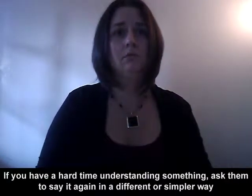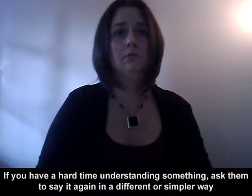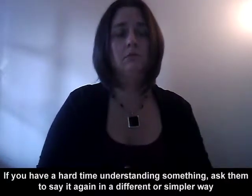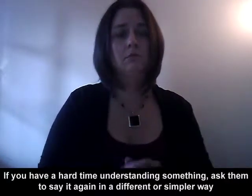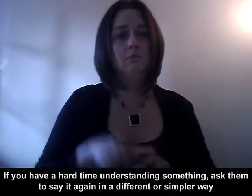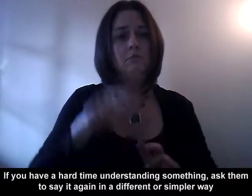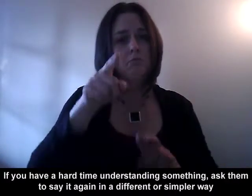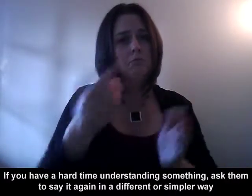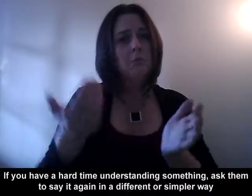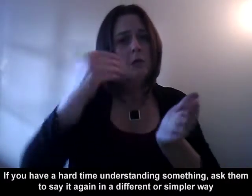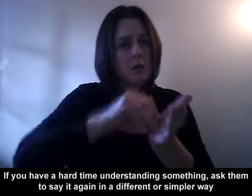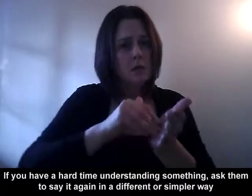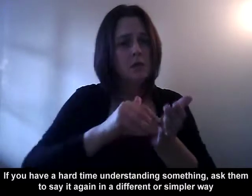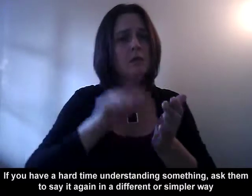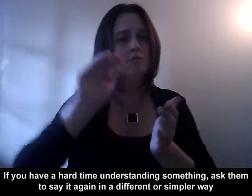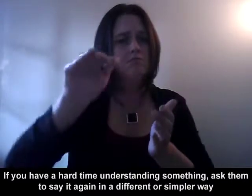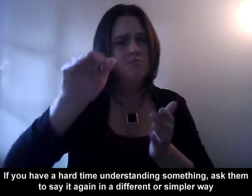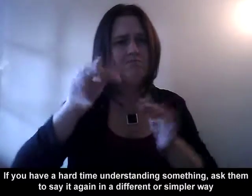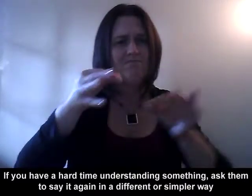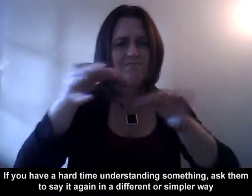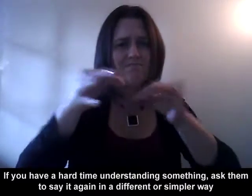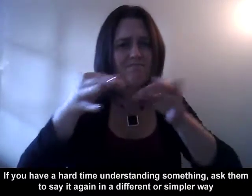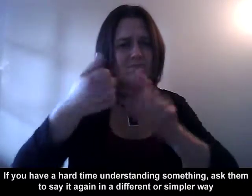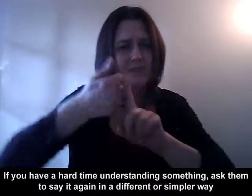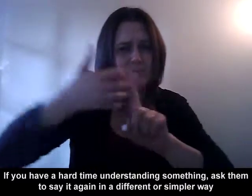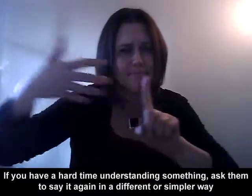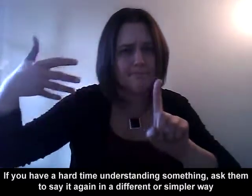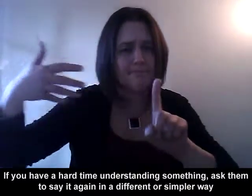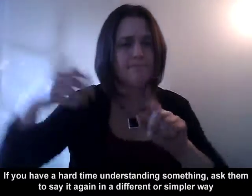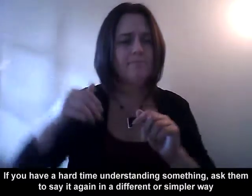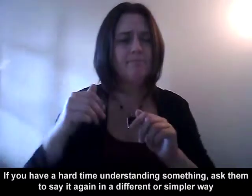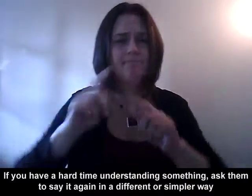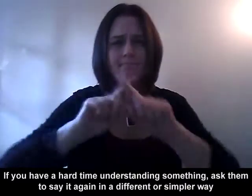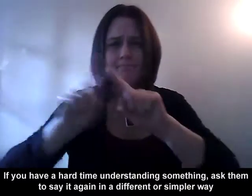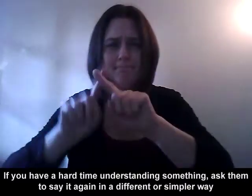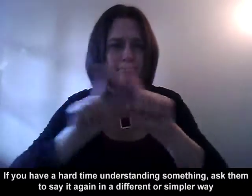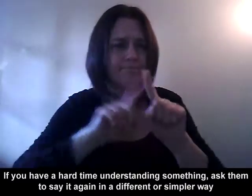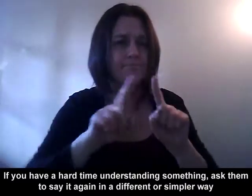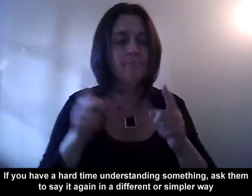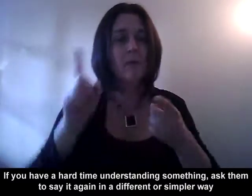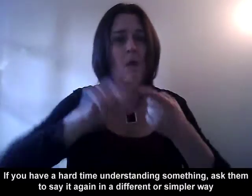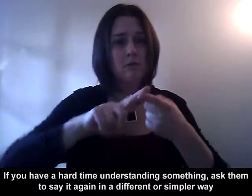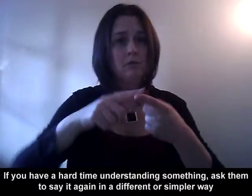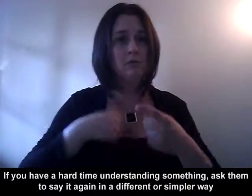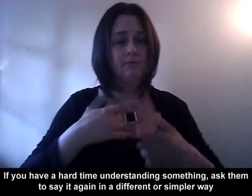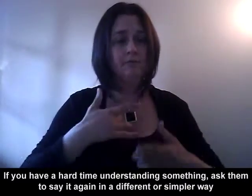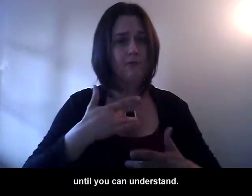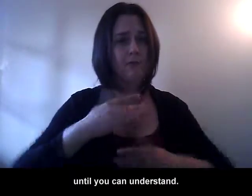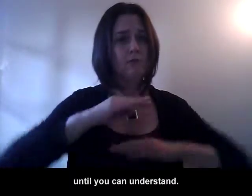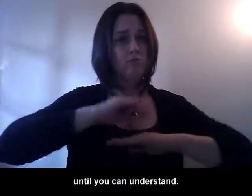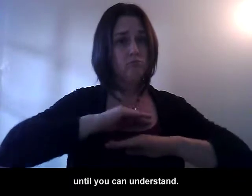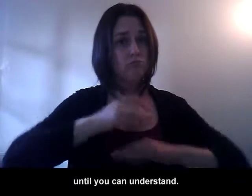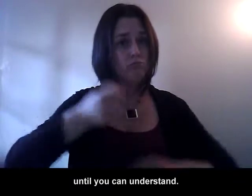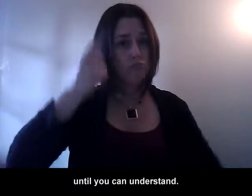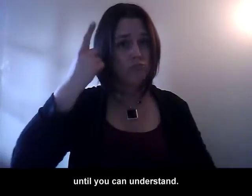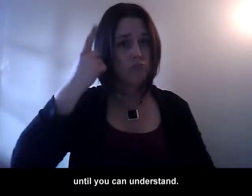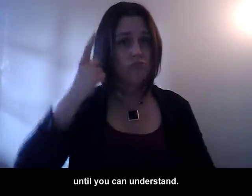If you have a hard time understanding something, ask them to say it again in a different or simpler way until you can